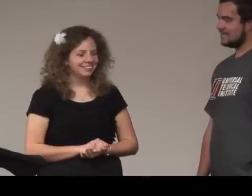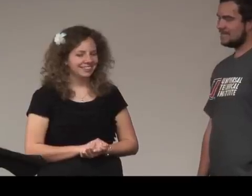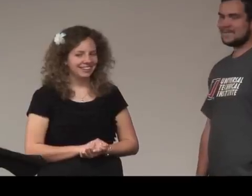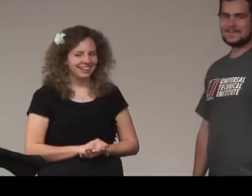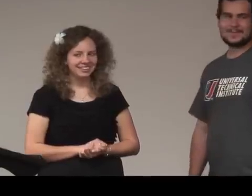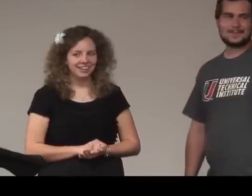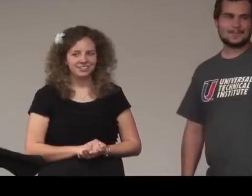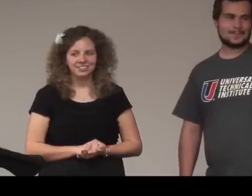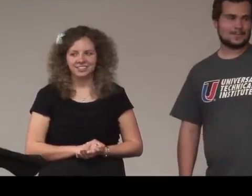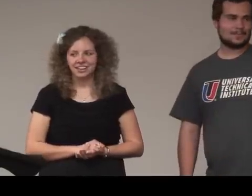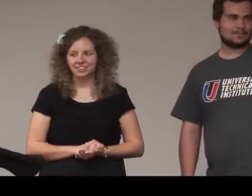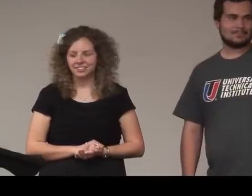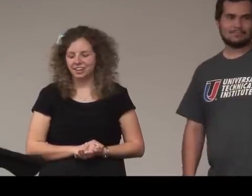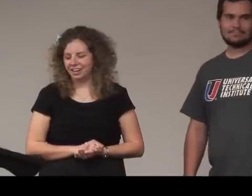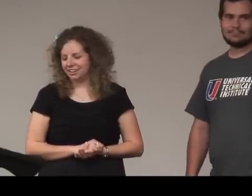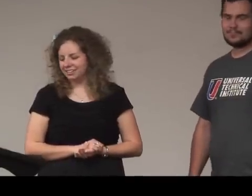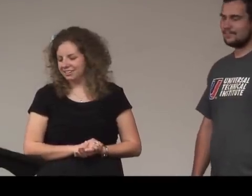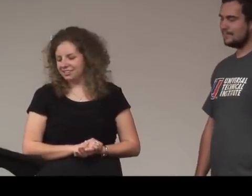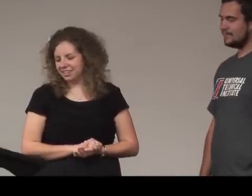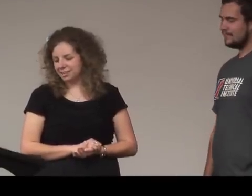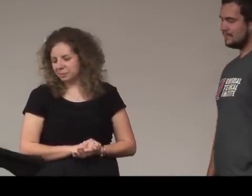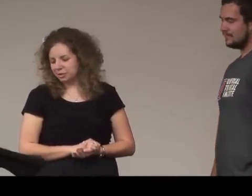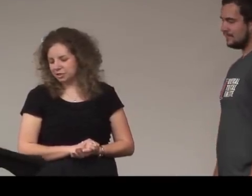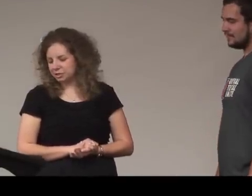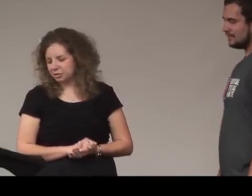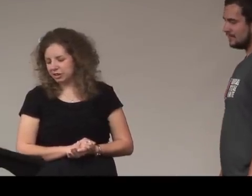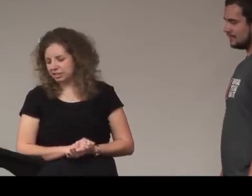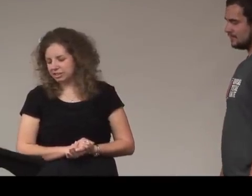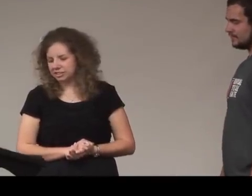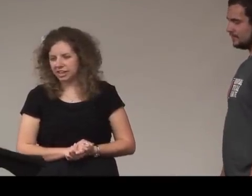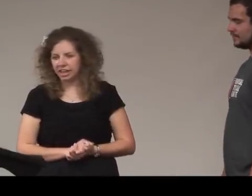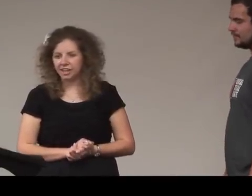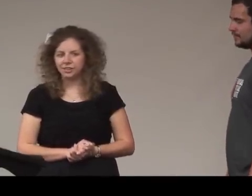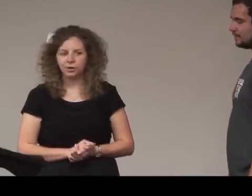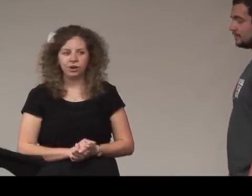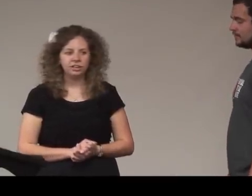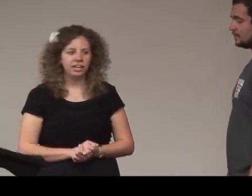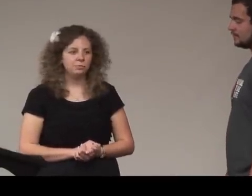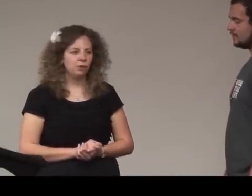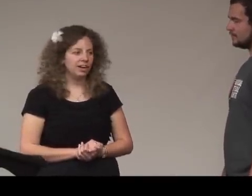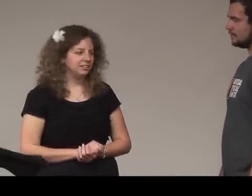okay okay now the sec the next person is going to say your name what